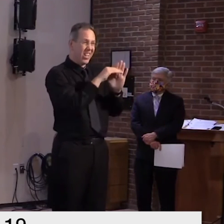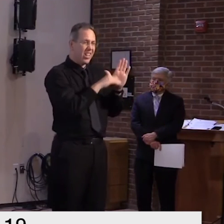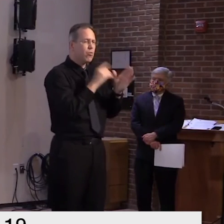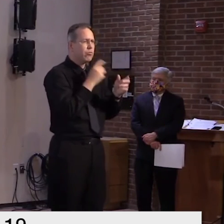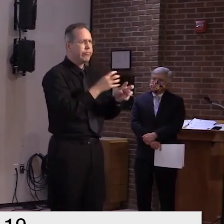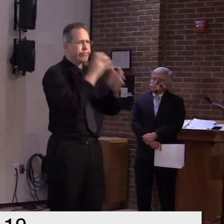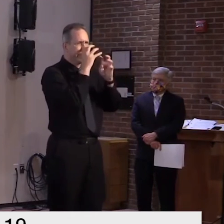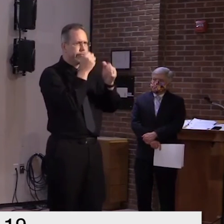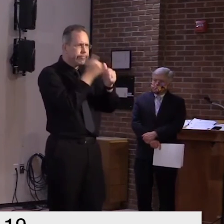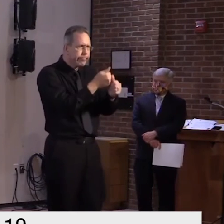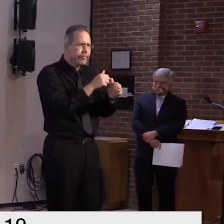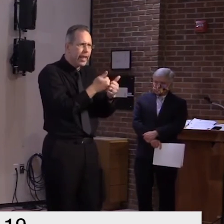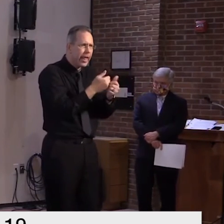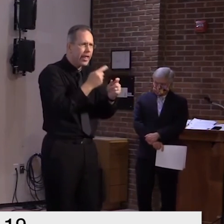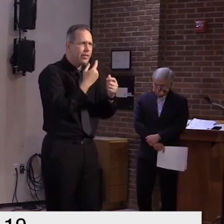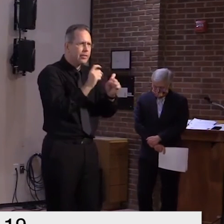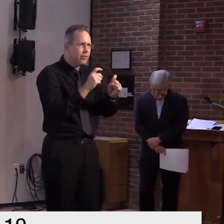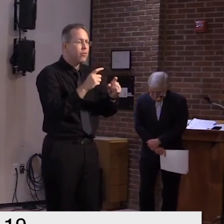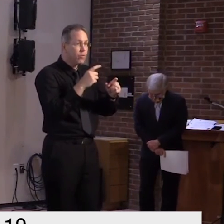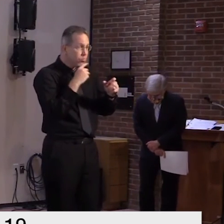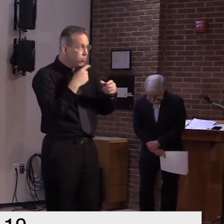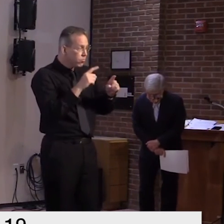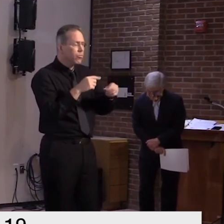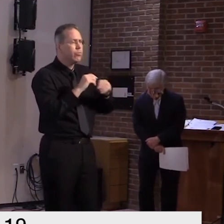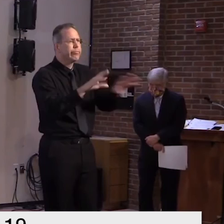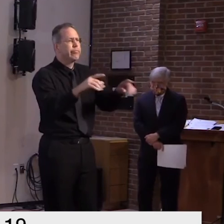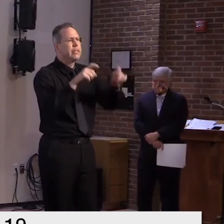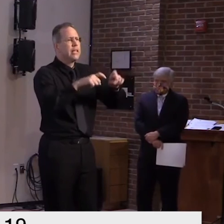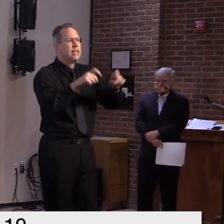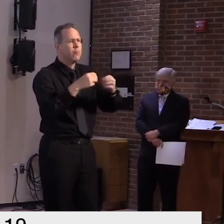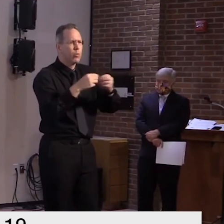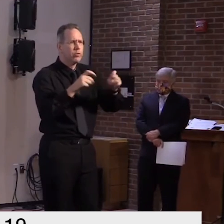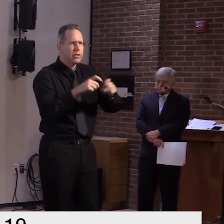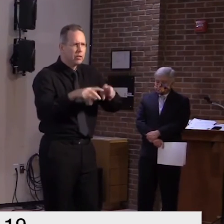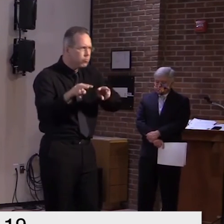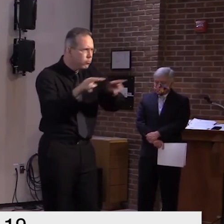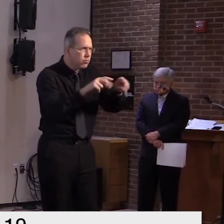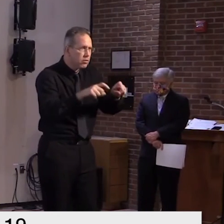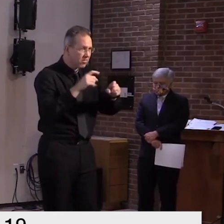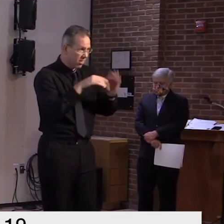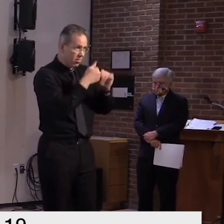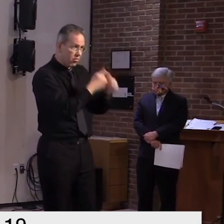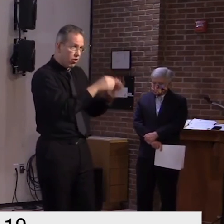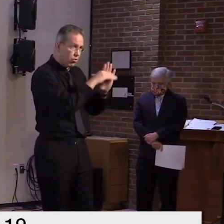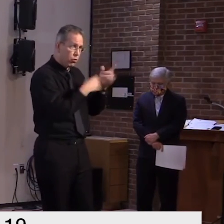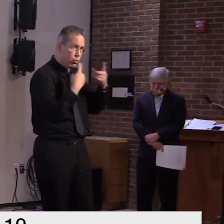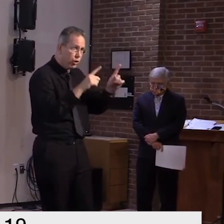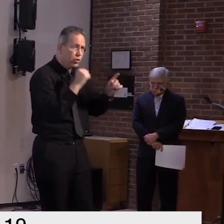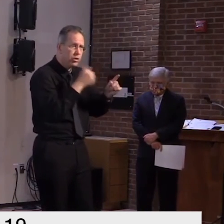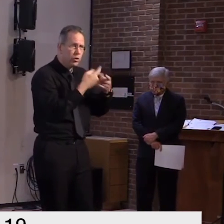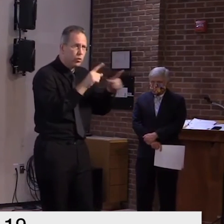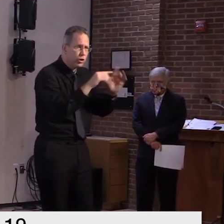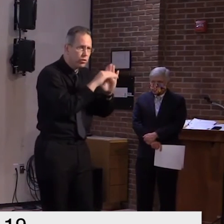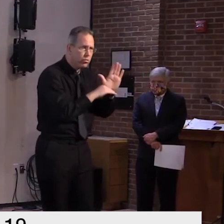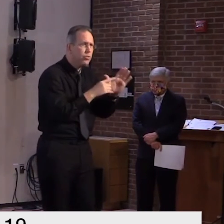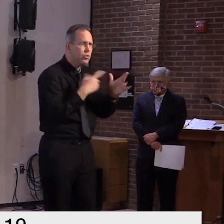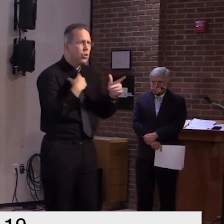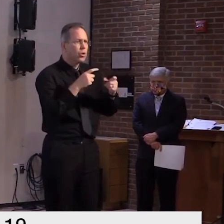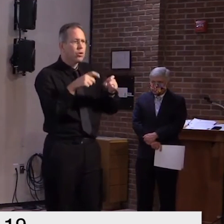will routine testing regime for both the staff and the residents at specified intervals